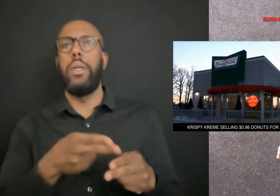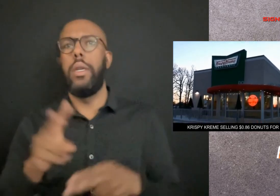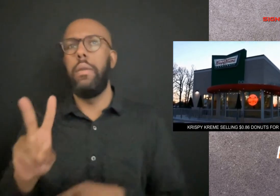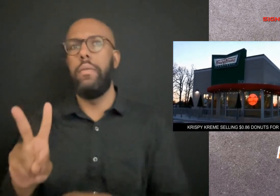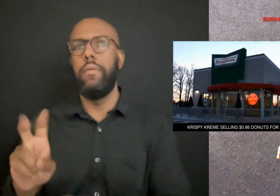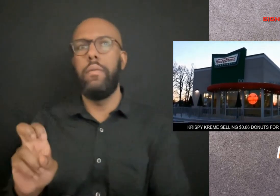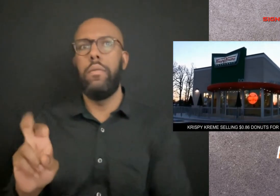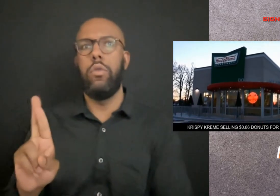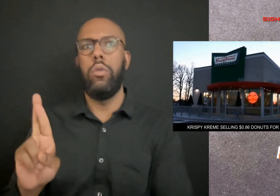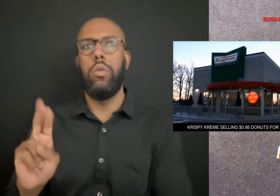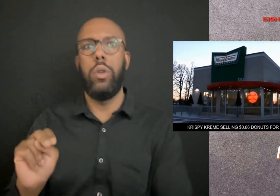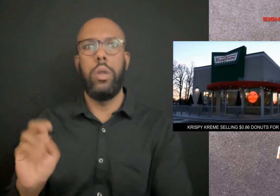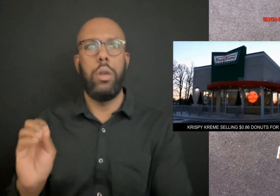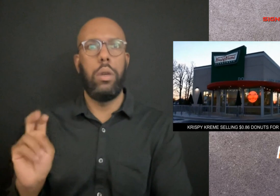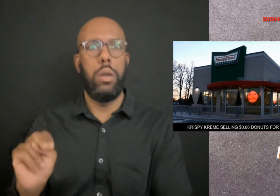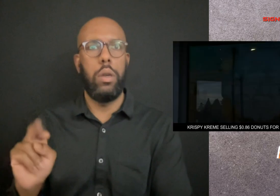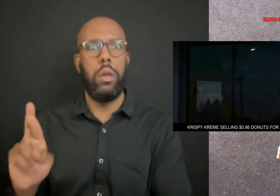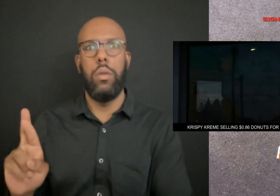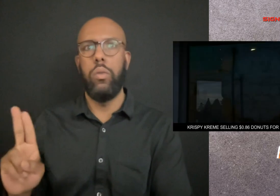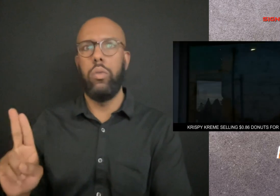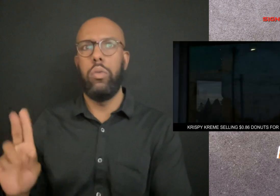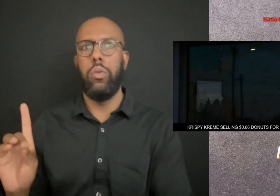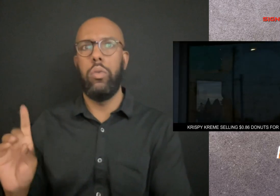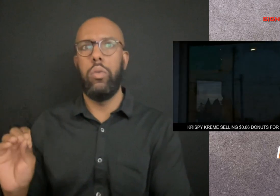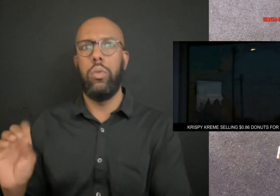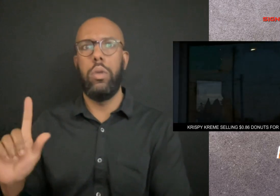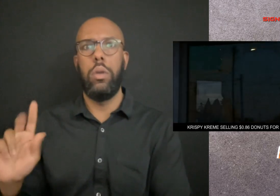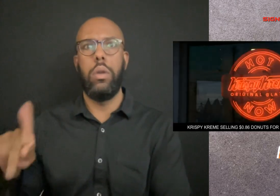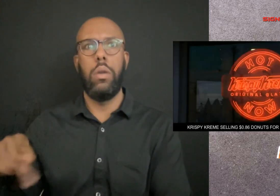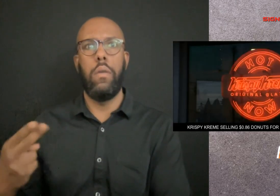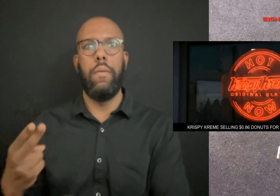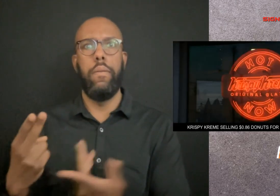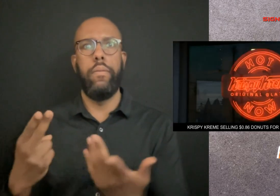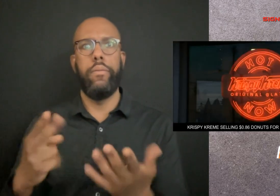Vernon Rudolph started out selling doughnuts to grocery stores.